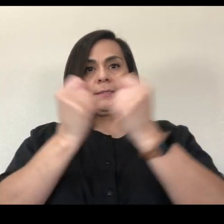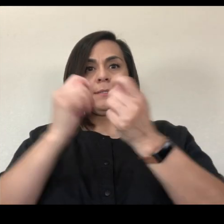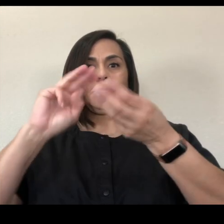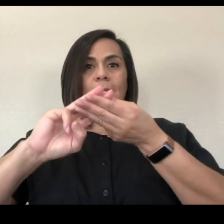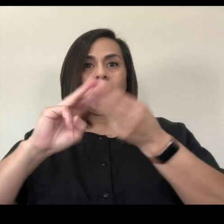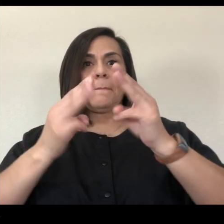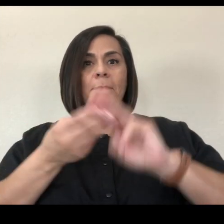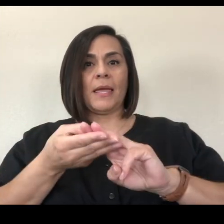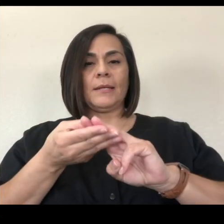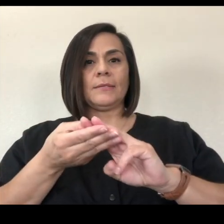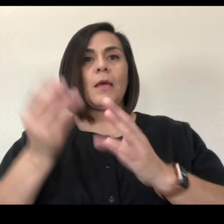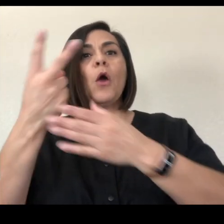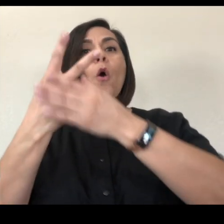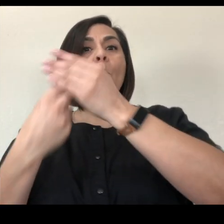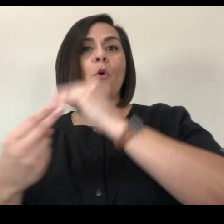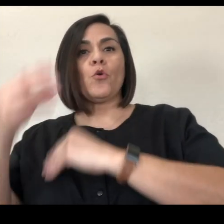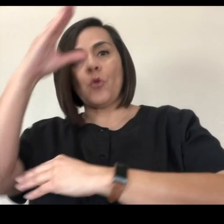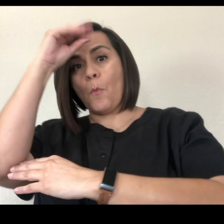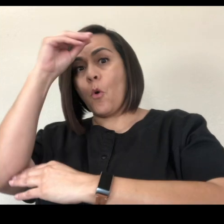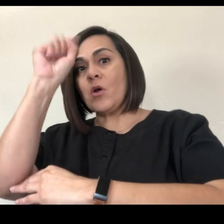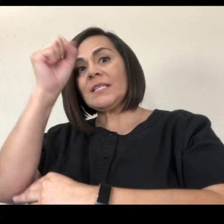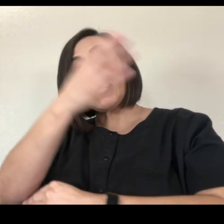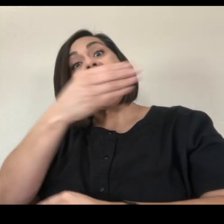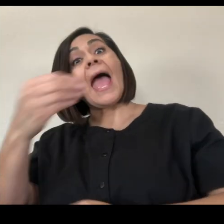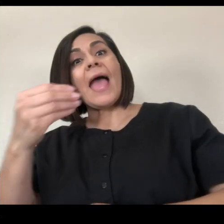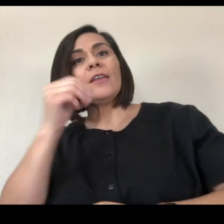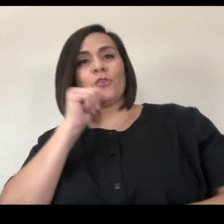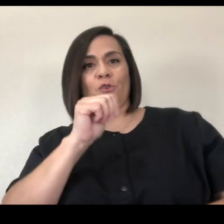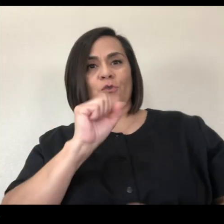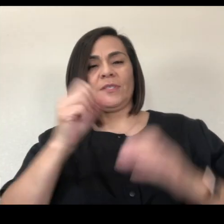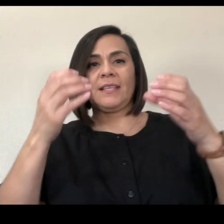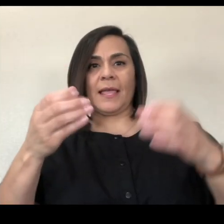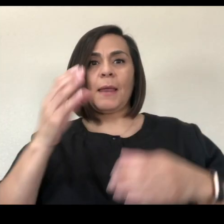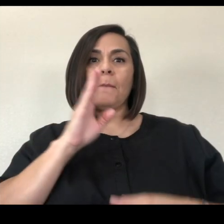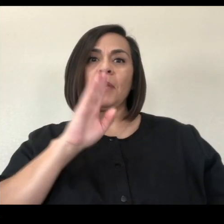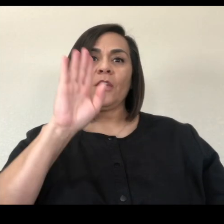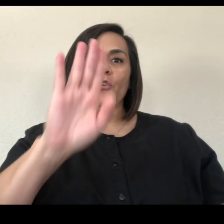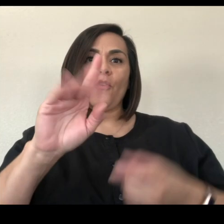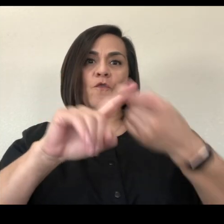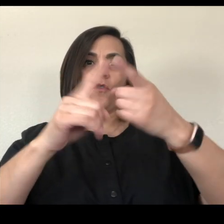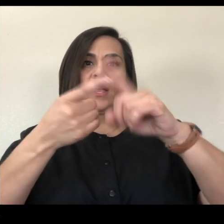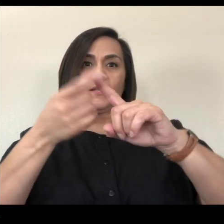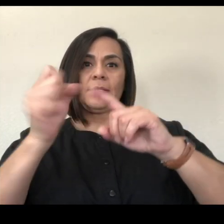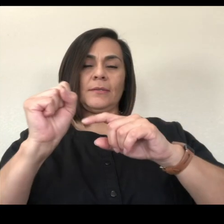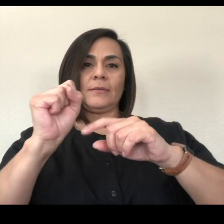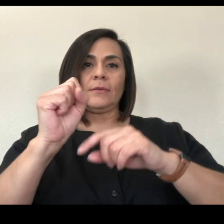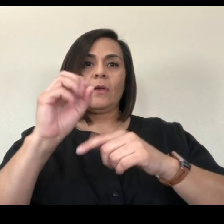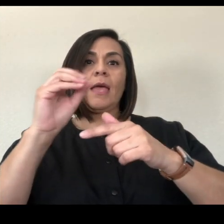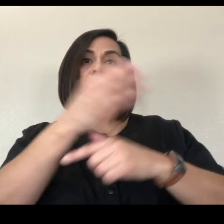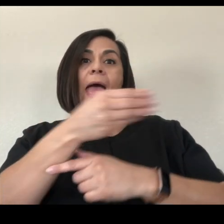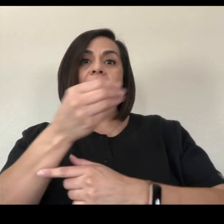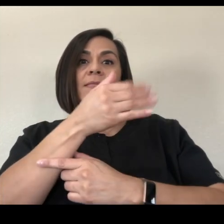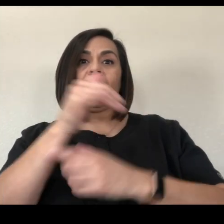Both boys and girls can be your friends, and they can be older or younger than you.